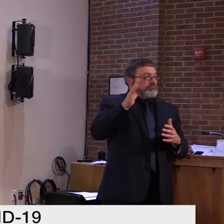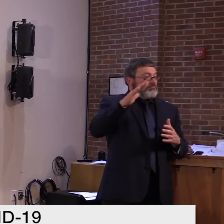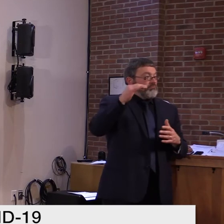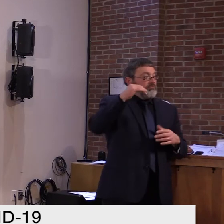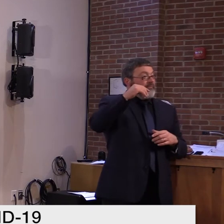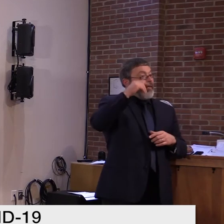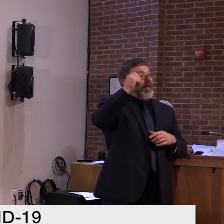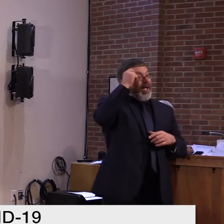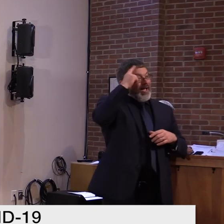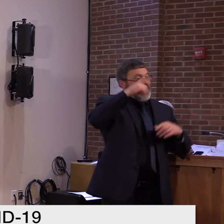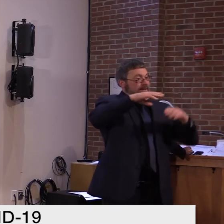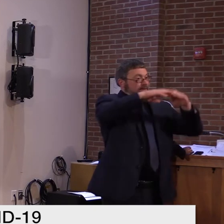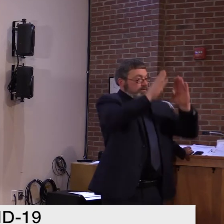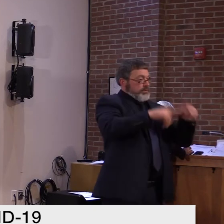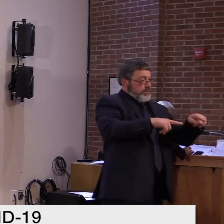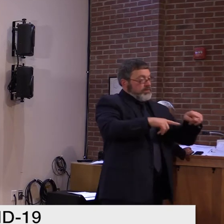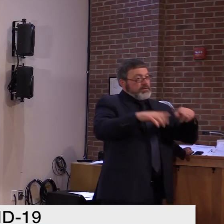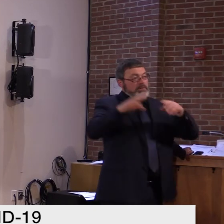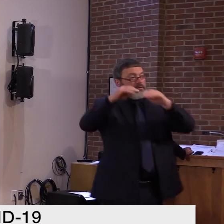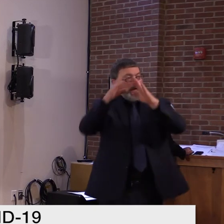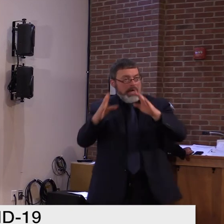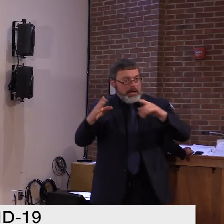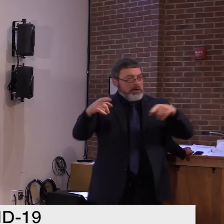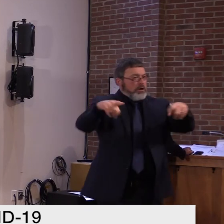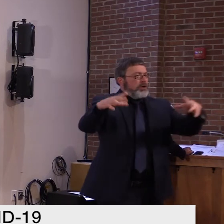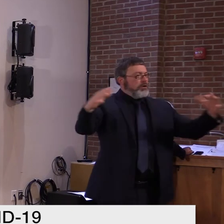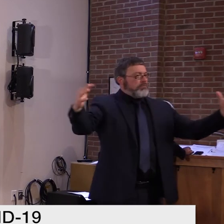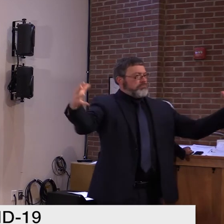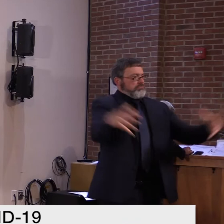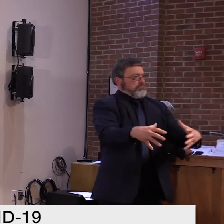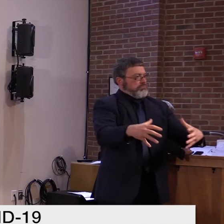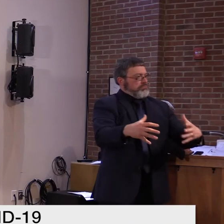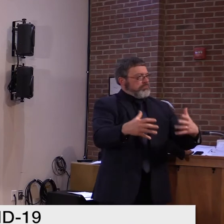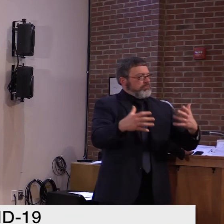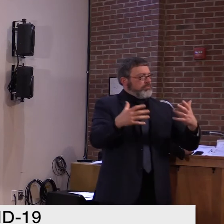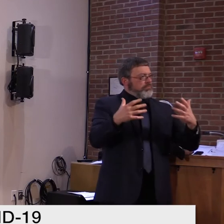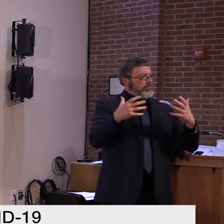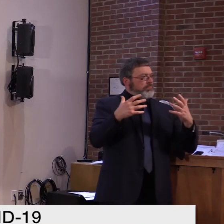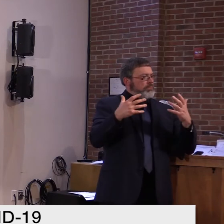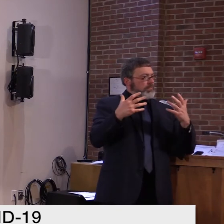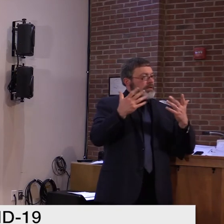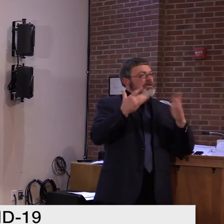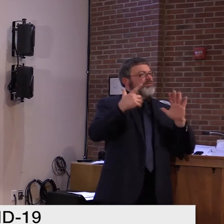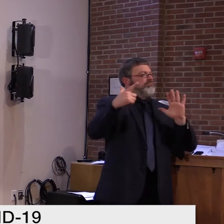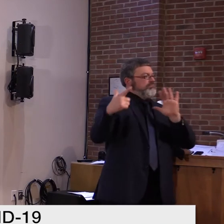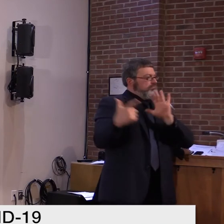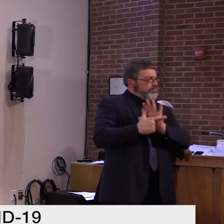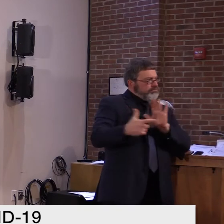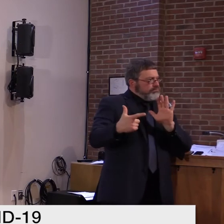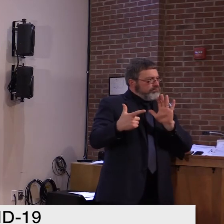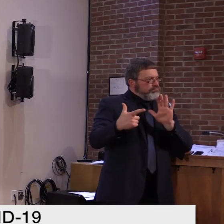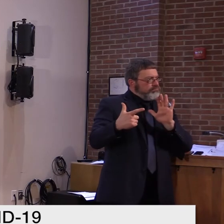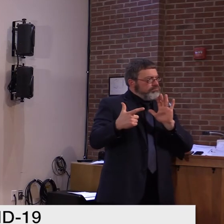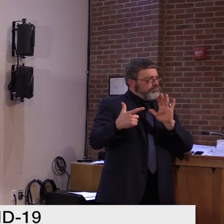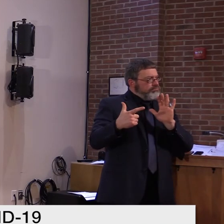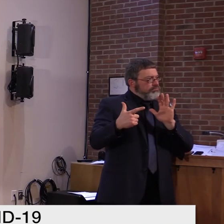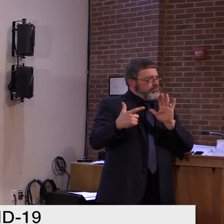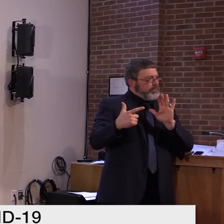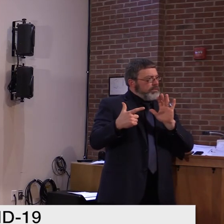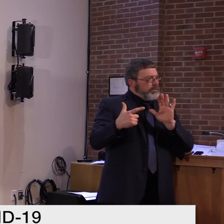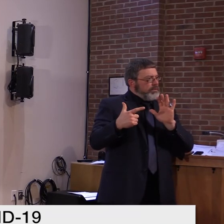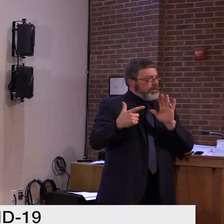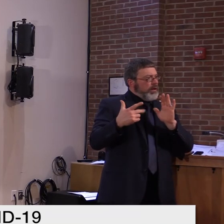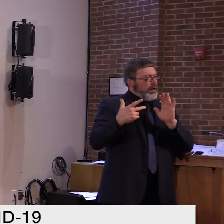consequences for outbreaks after the ban that can be traced back to, um, a multi-house